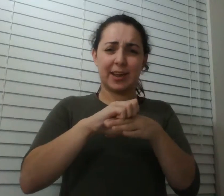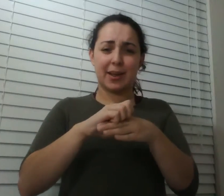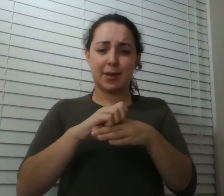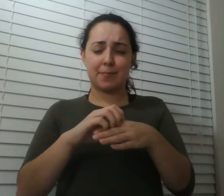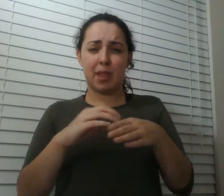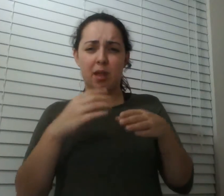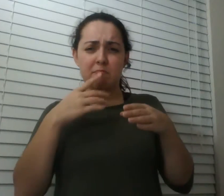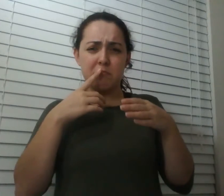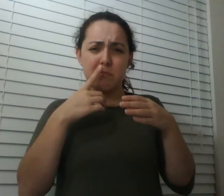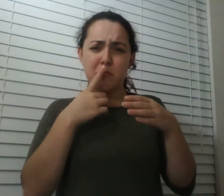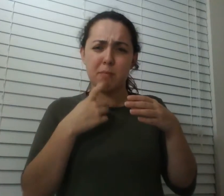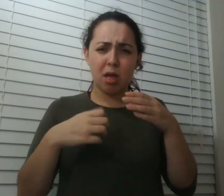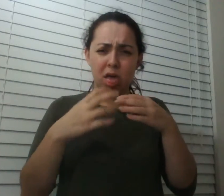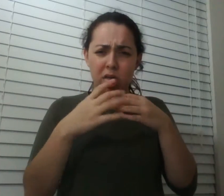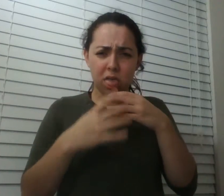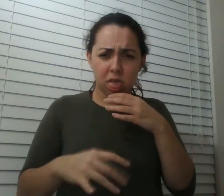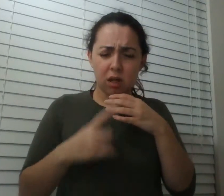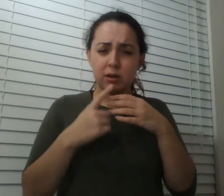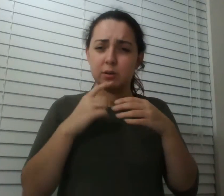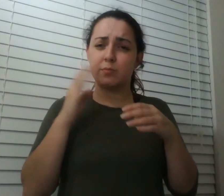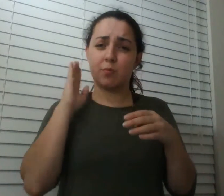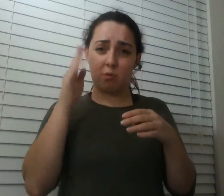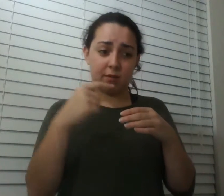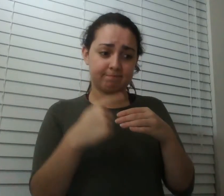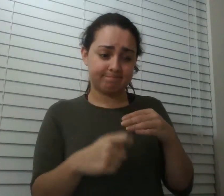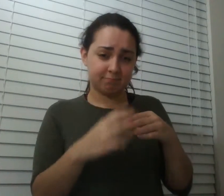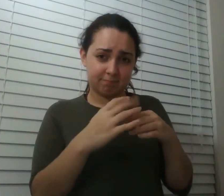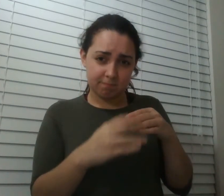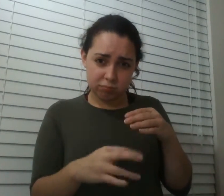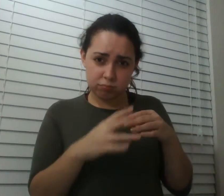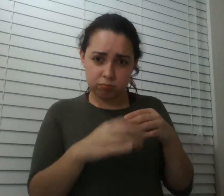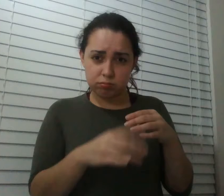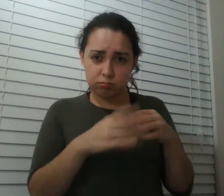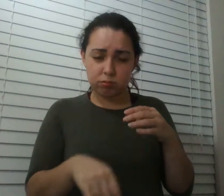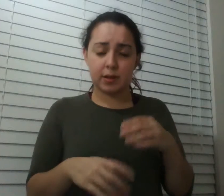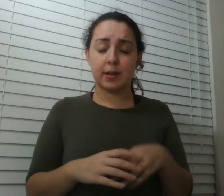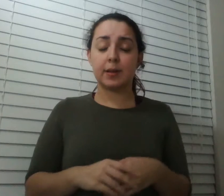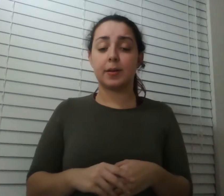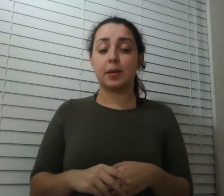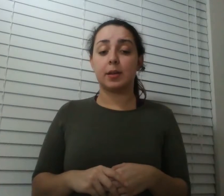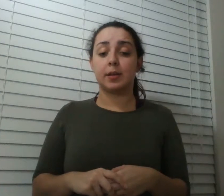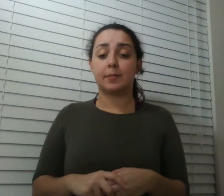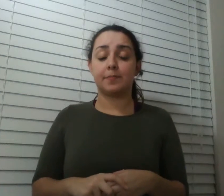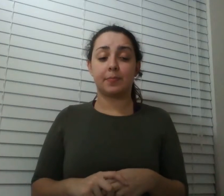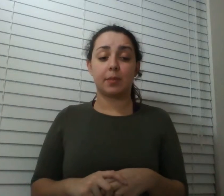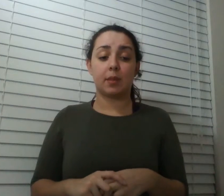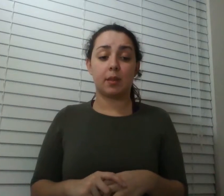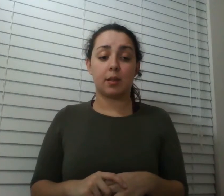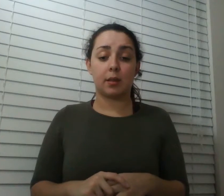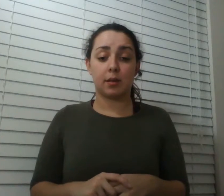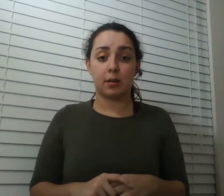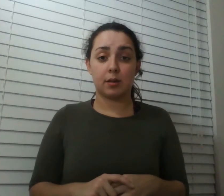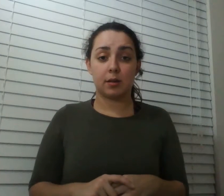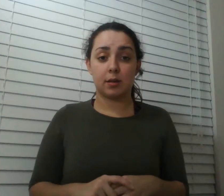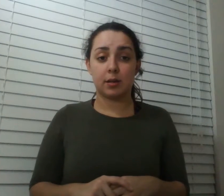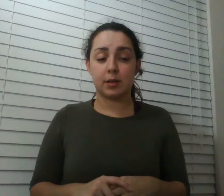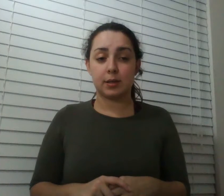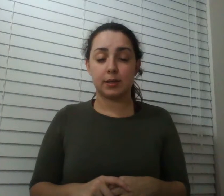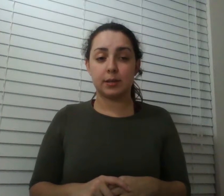this this glass probe on the big boy at least until the point at which he snapped off the end of the glass rod holy